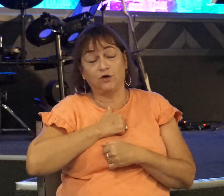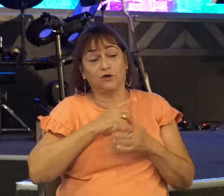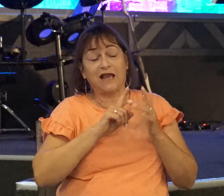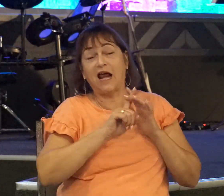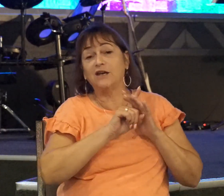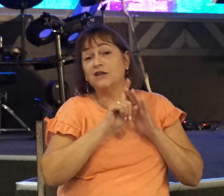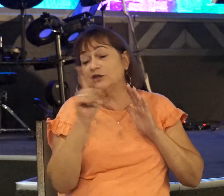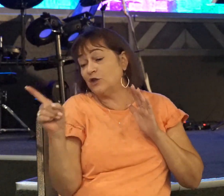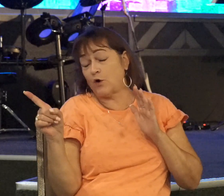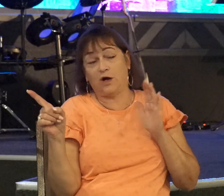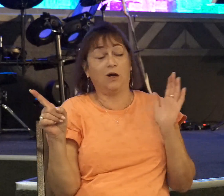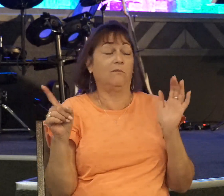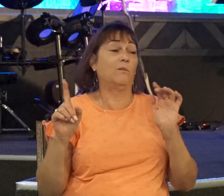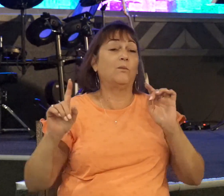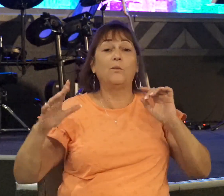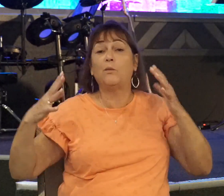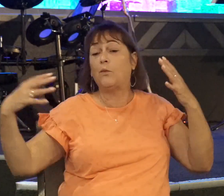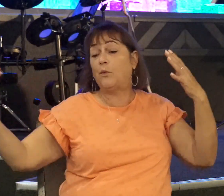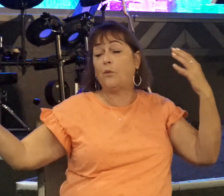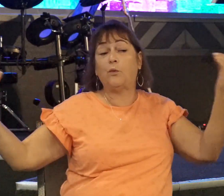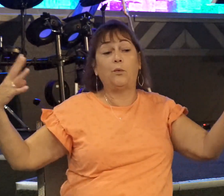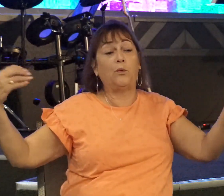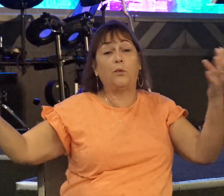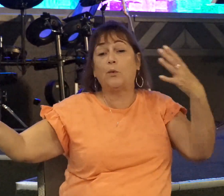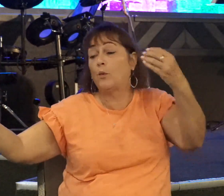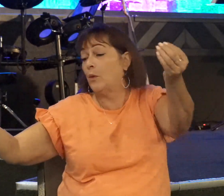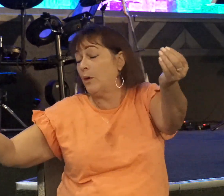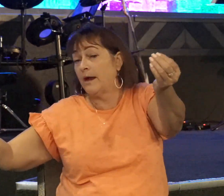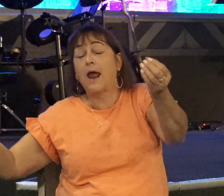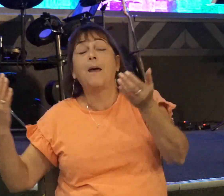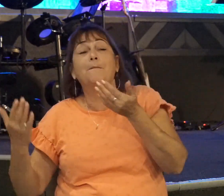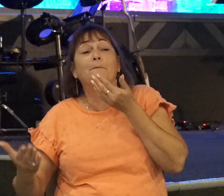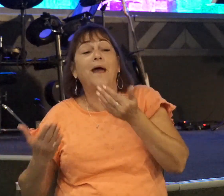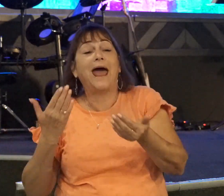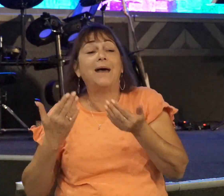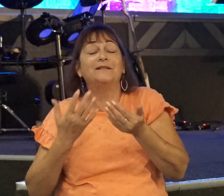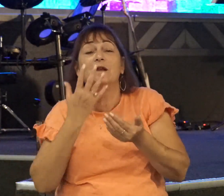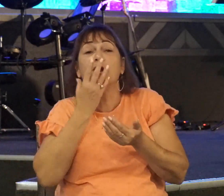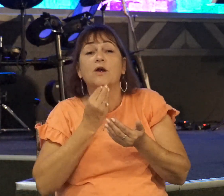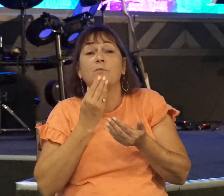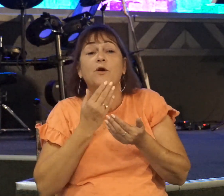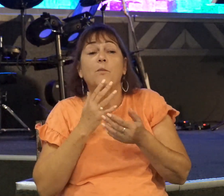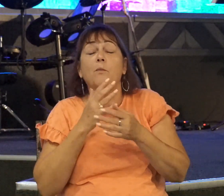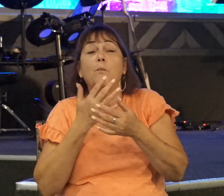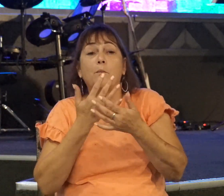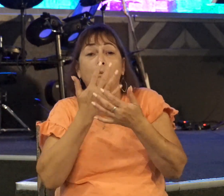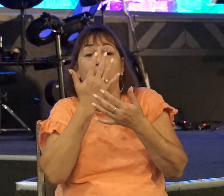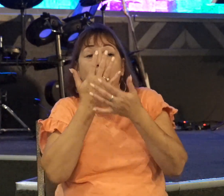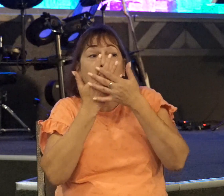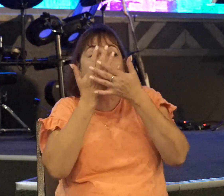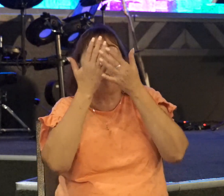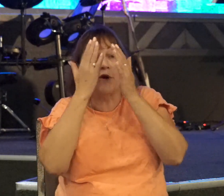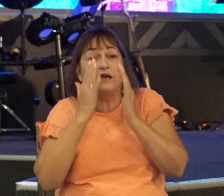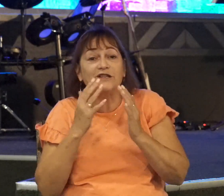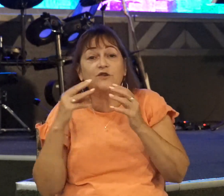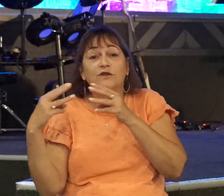defected to the Philistine army, or perhaps these were Hebrew prisoners of war forced to fight for the